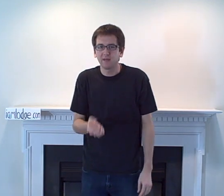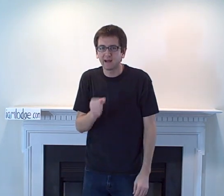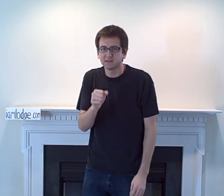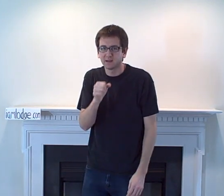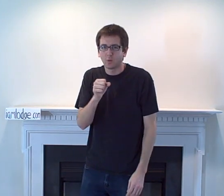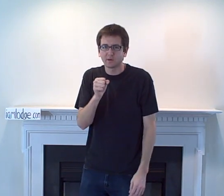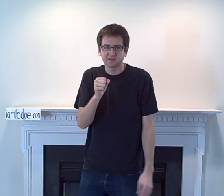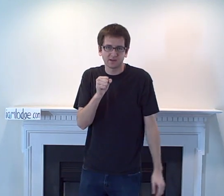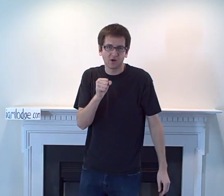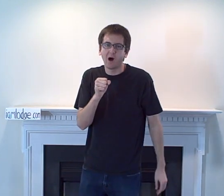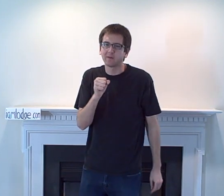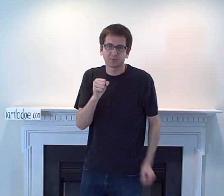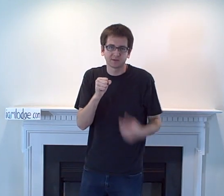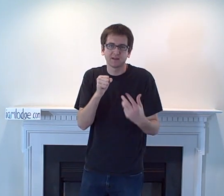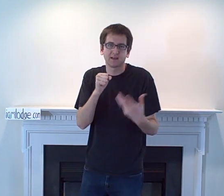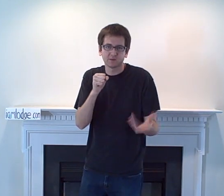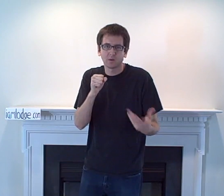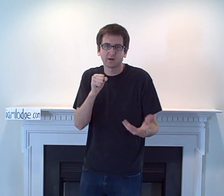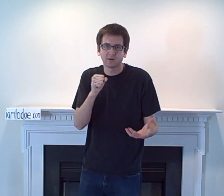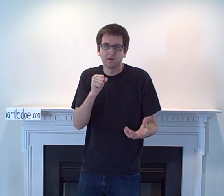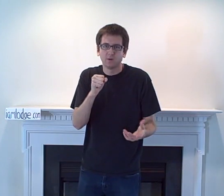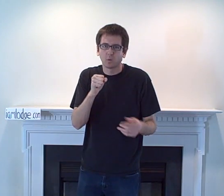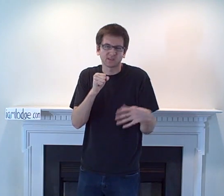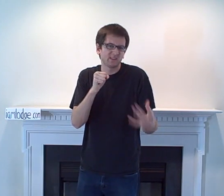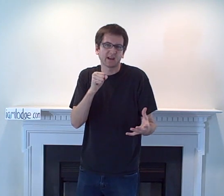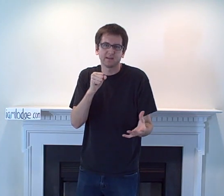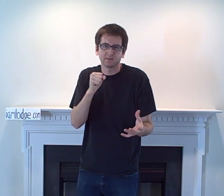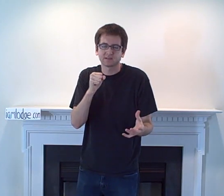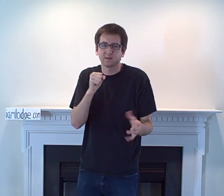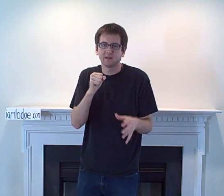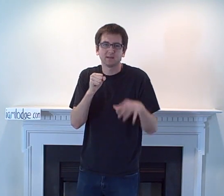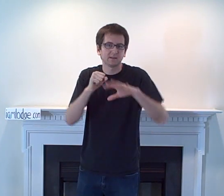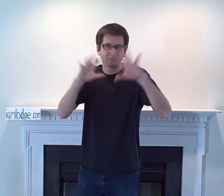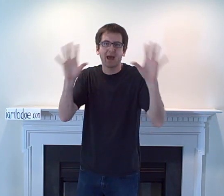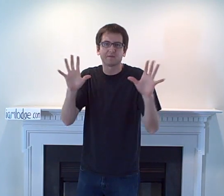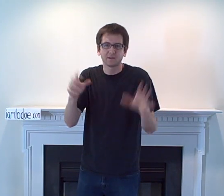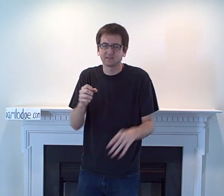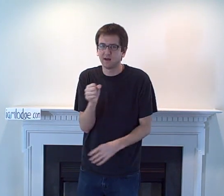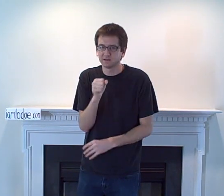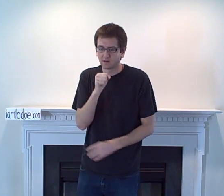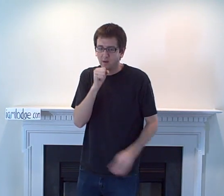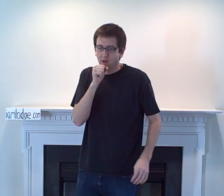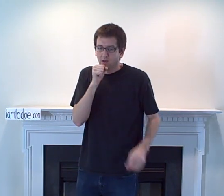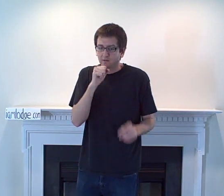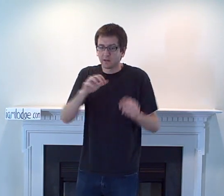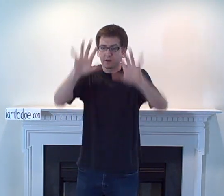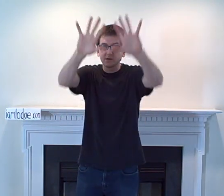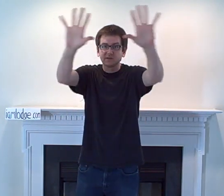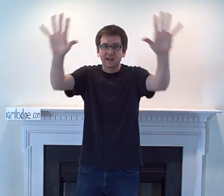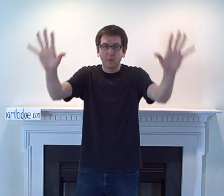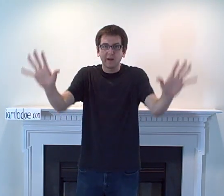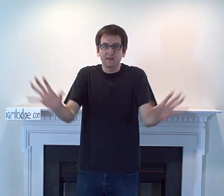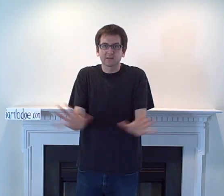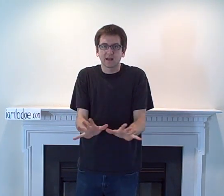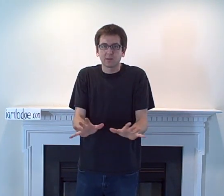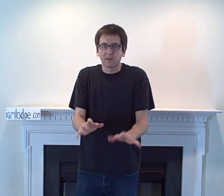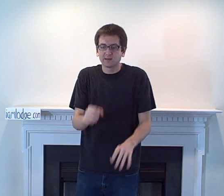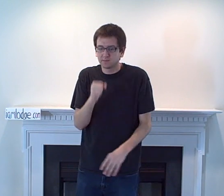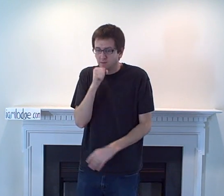that is we're just going to cough and pretend like we're sick or something that's bad for the cell. So the longer you stand waiting in the cytoplasm,